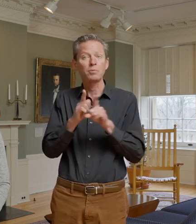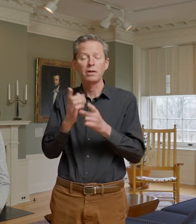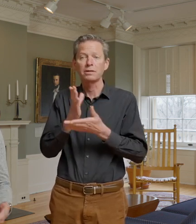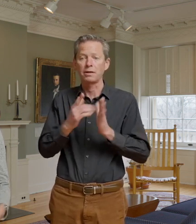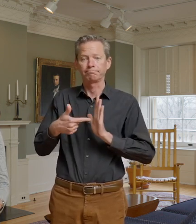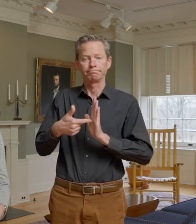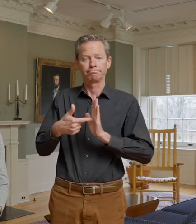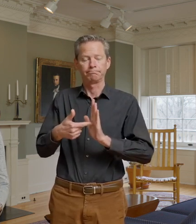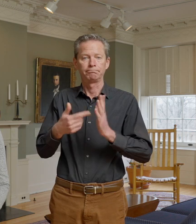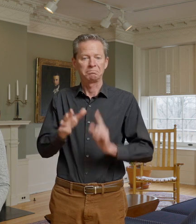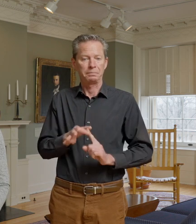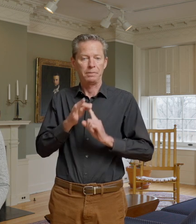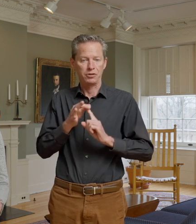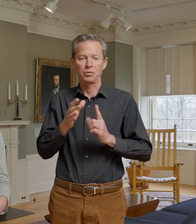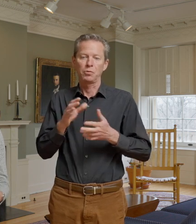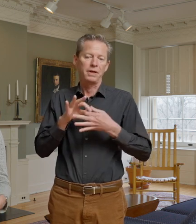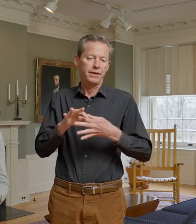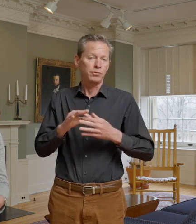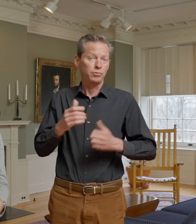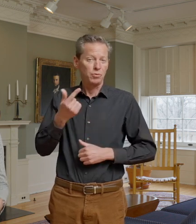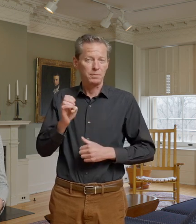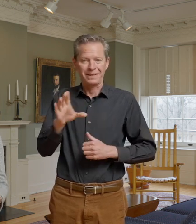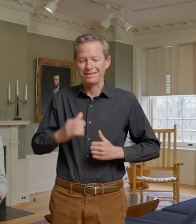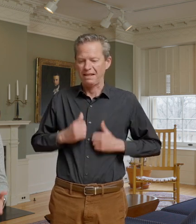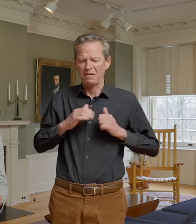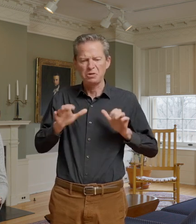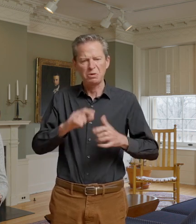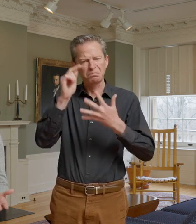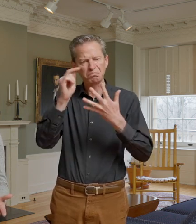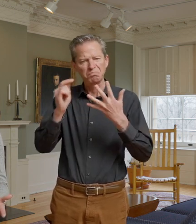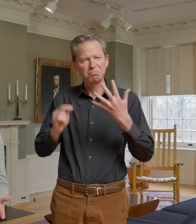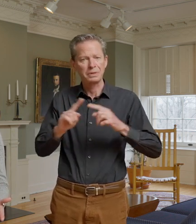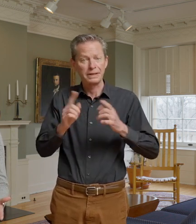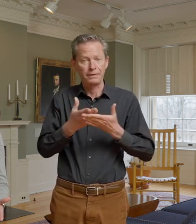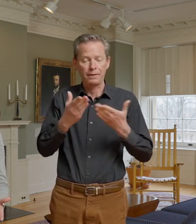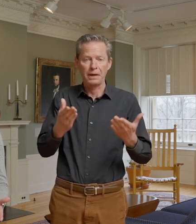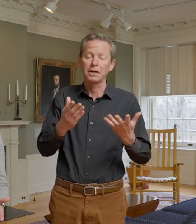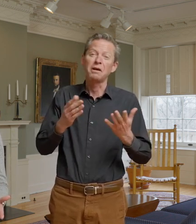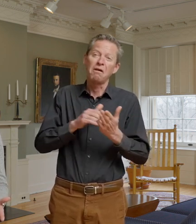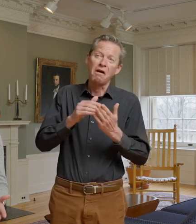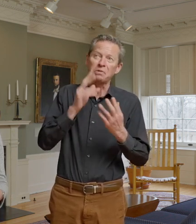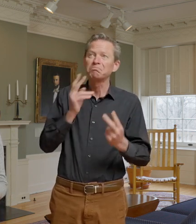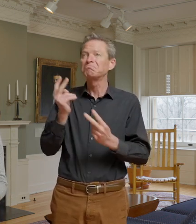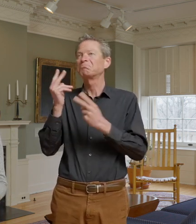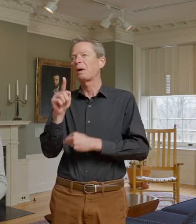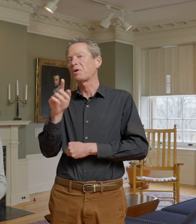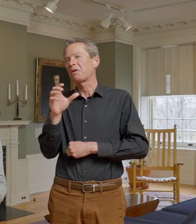on George Eastman's life, doing different things from different years. Usually looking back 100 or so years at activities going